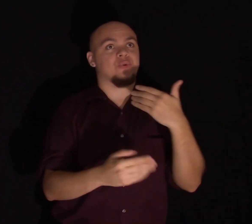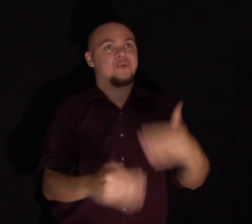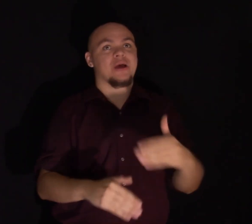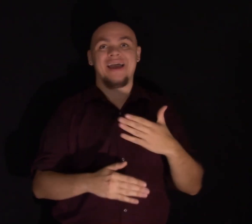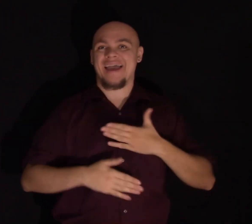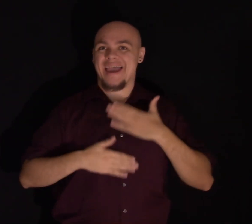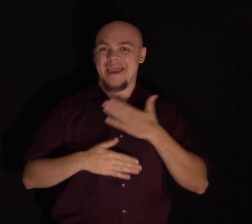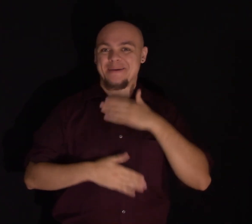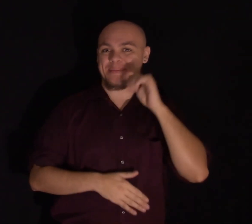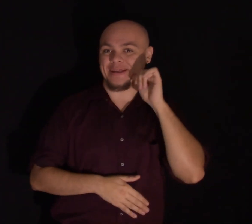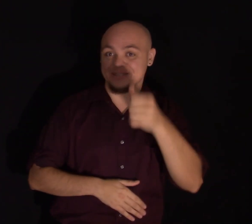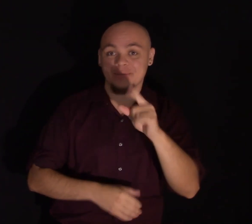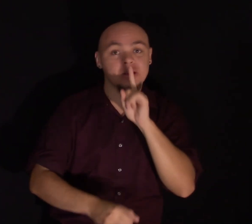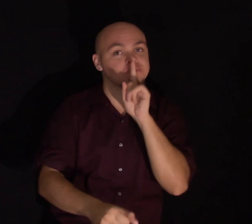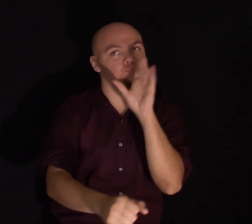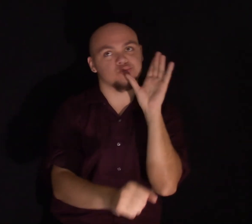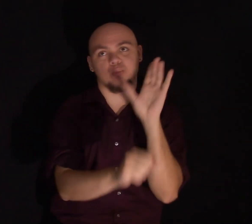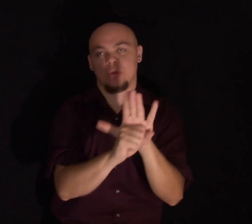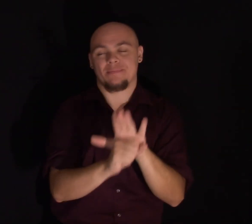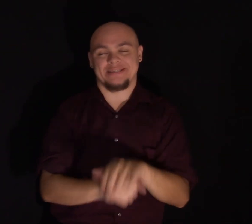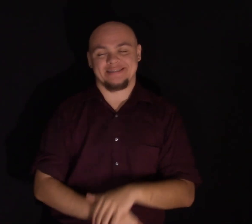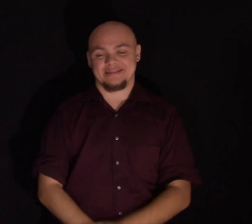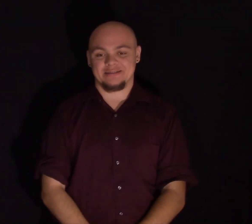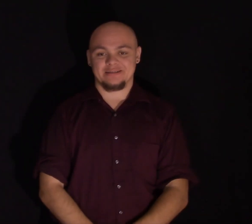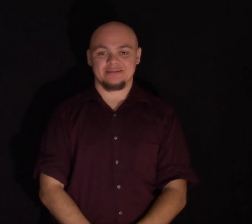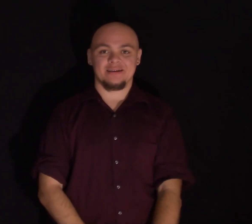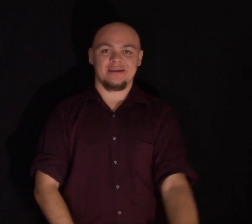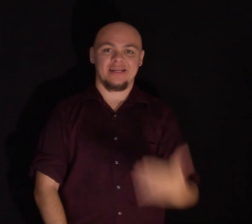tomorrows, I promise you. Gracias.